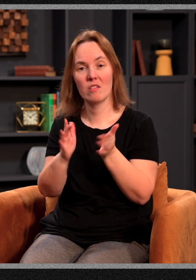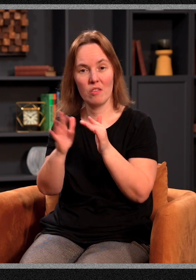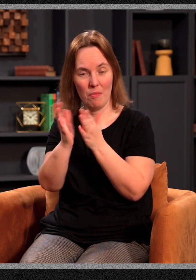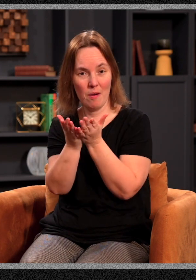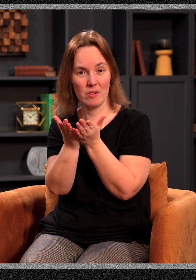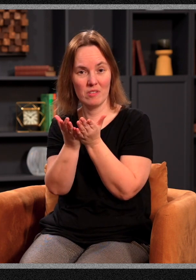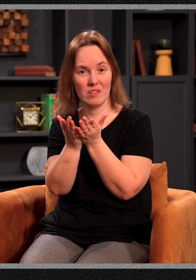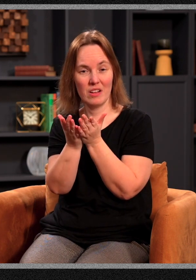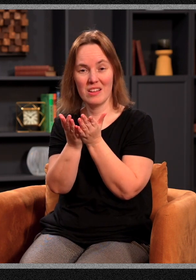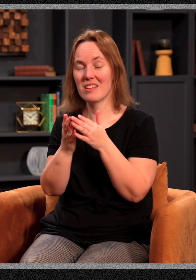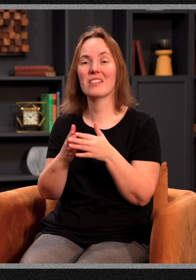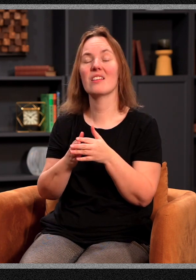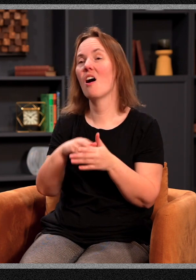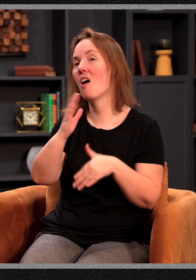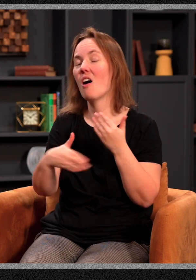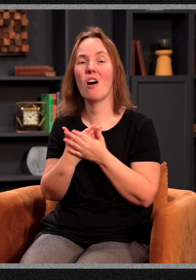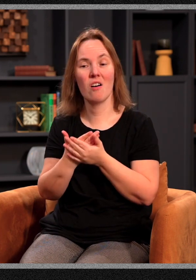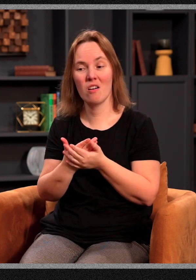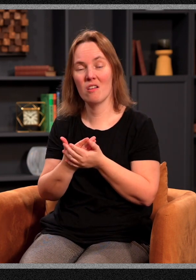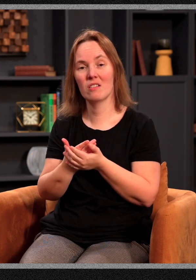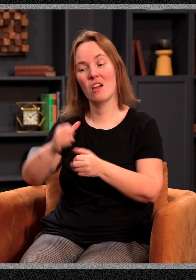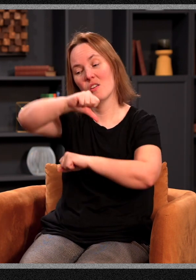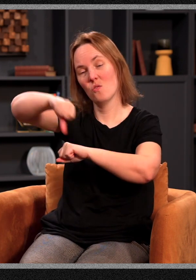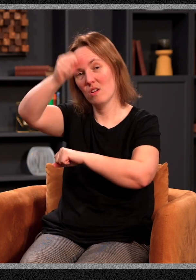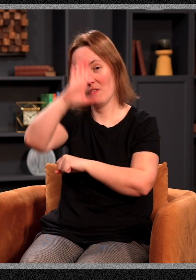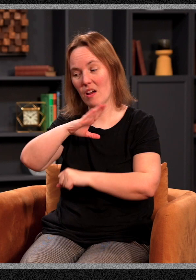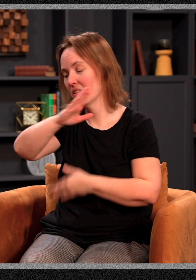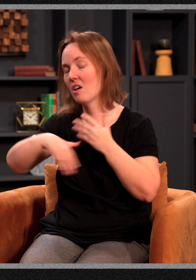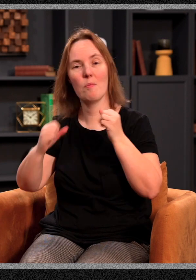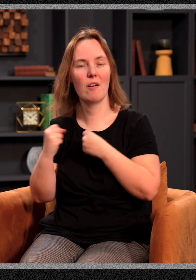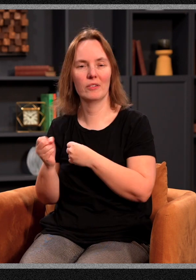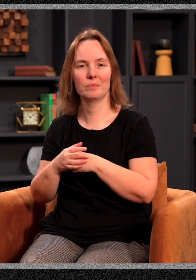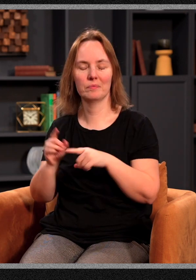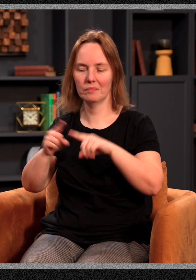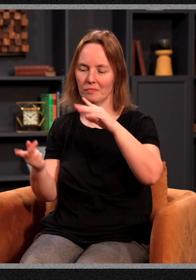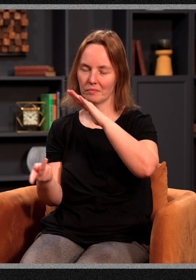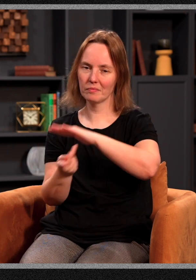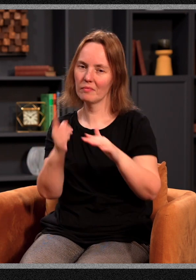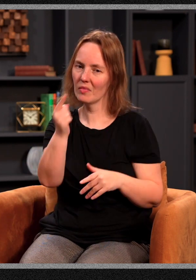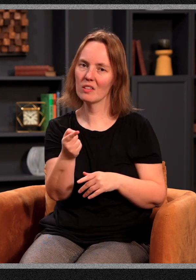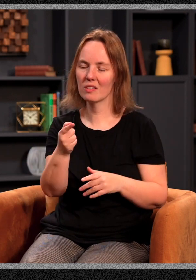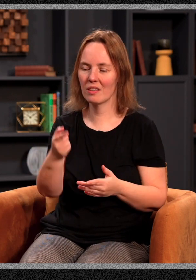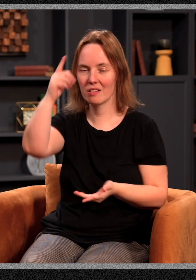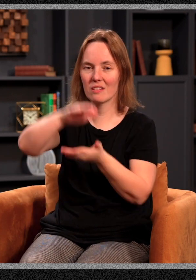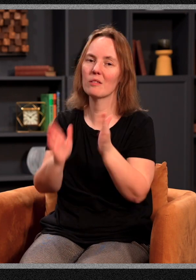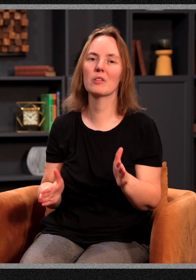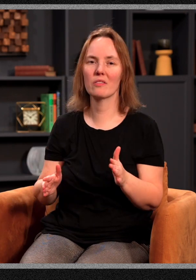breathed. All Scripture, New Testament, Old Testament, it's all anointed of God. It's all powerful. But the Apostle Paul was saying to the believers